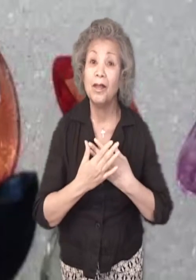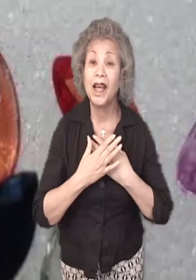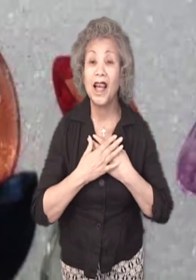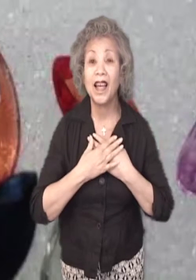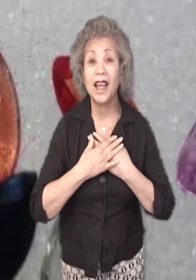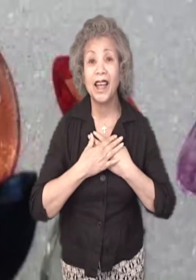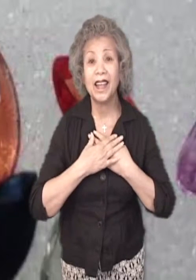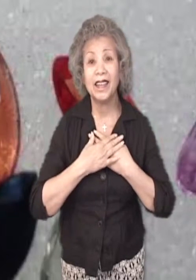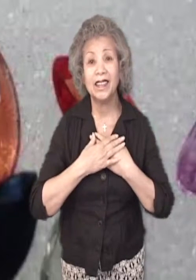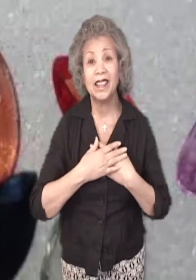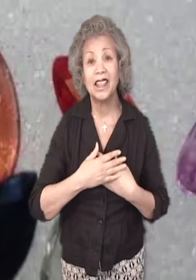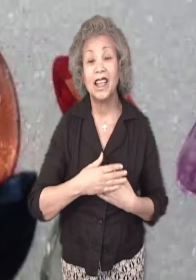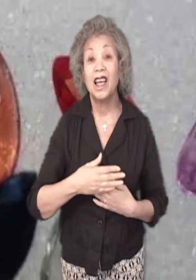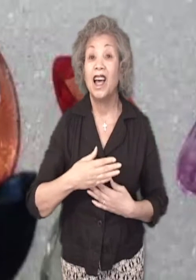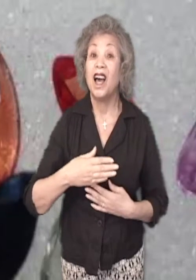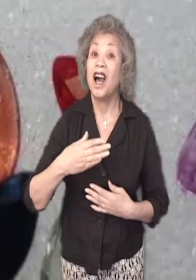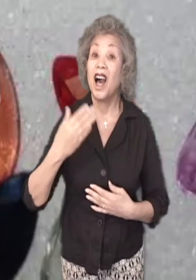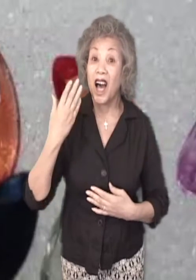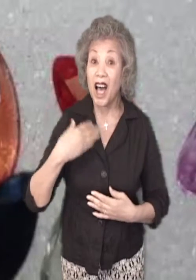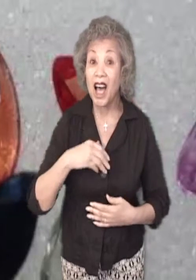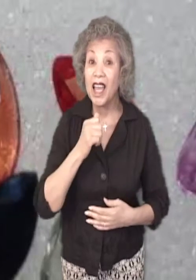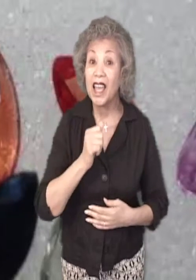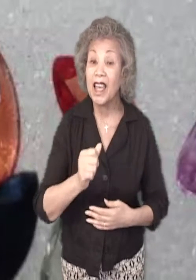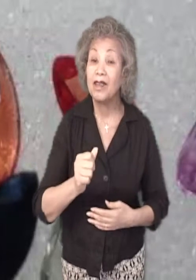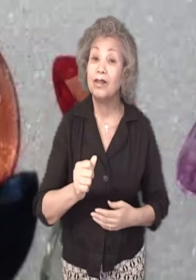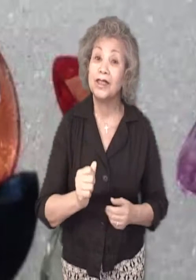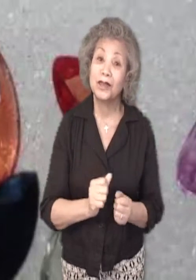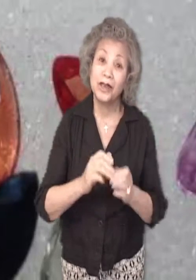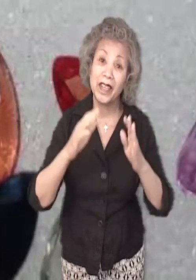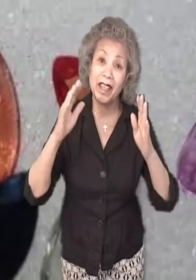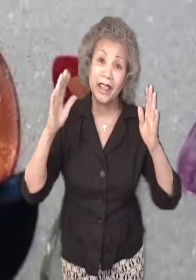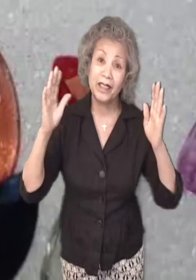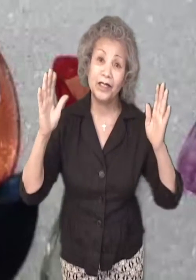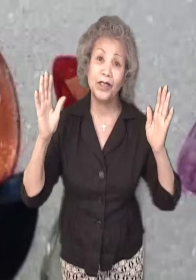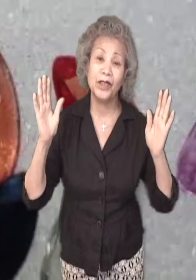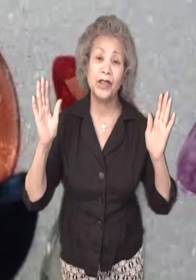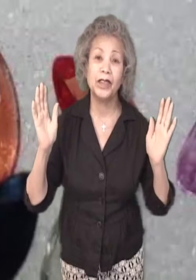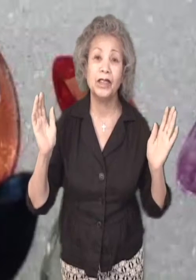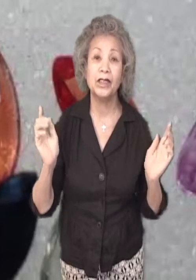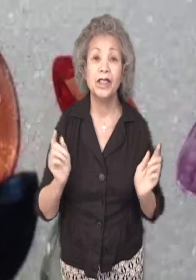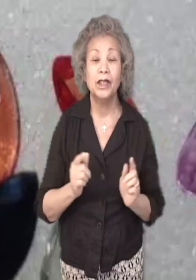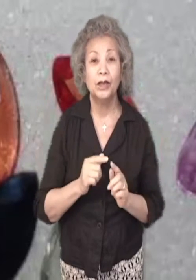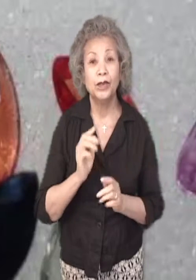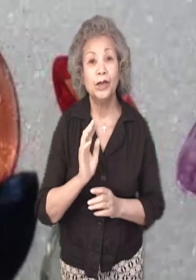mine, I am surrendered to